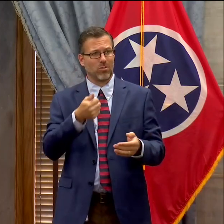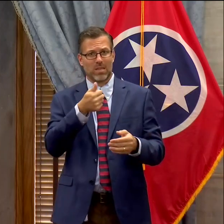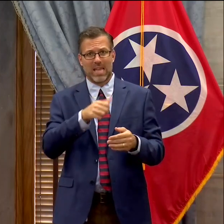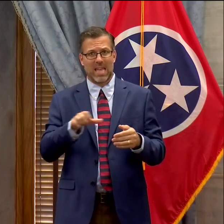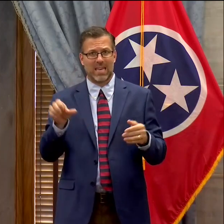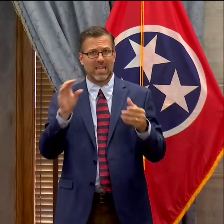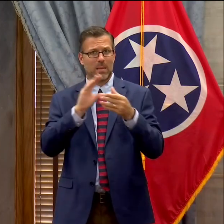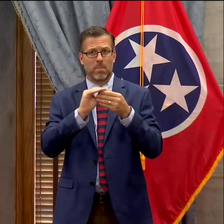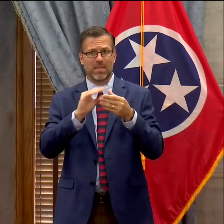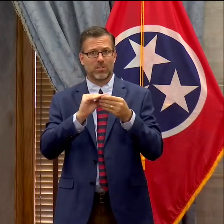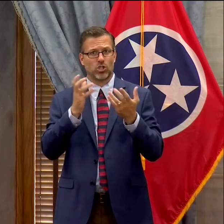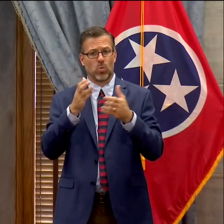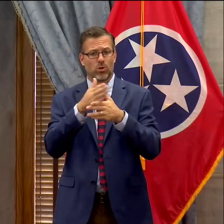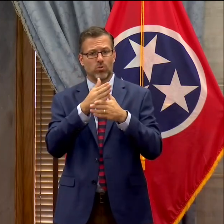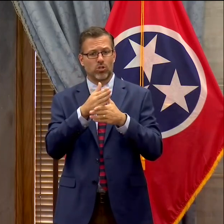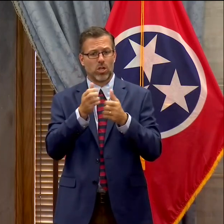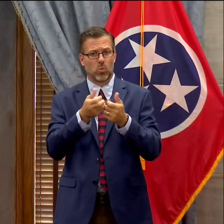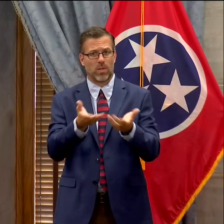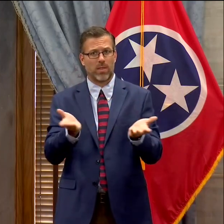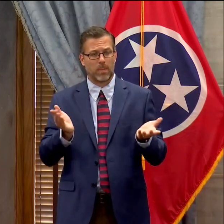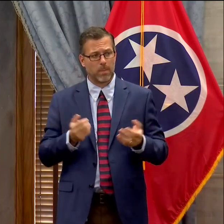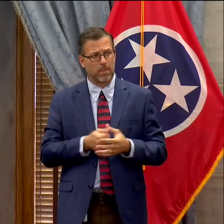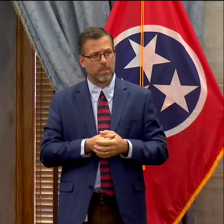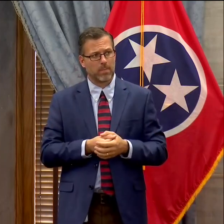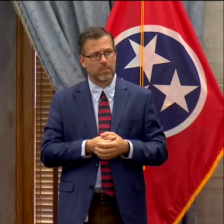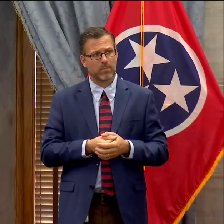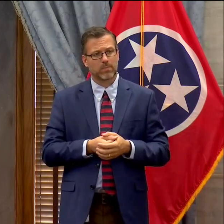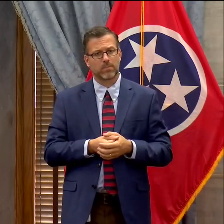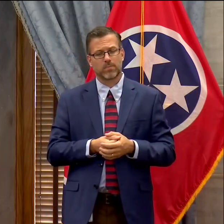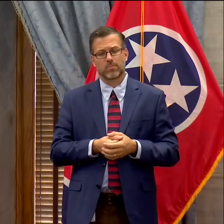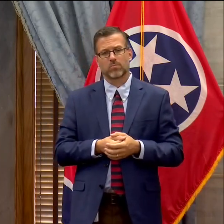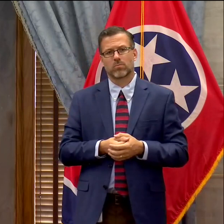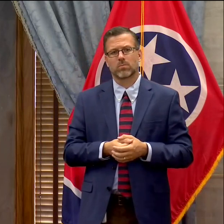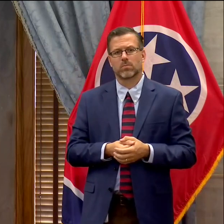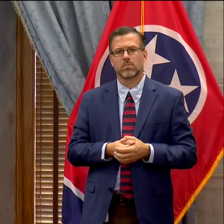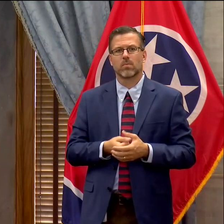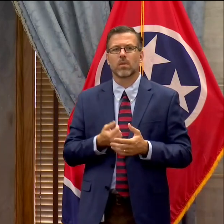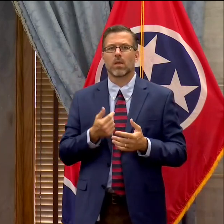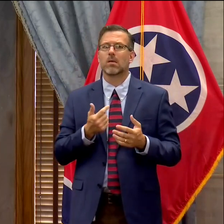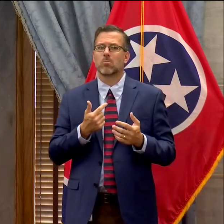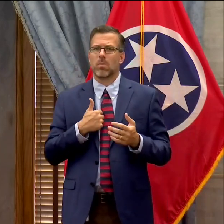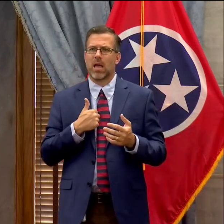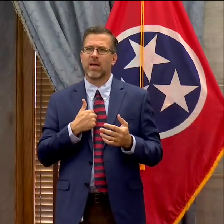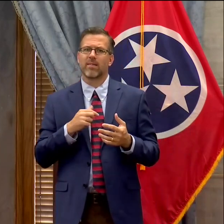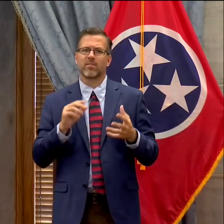You know, I've said all along that what we want to do in this state is